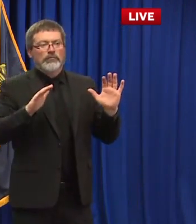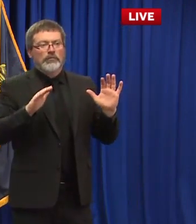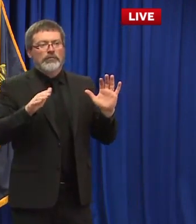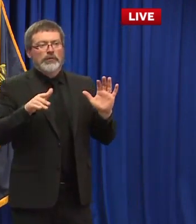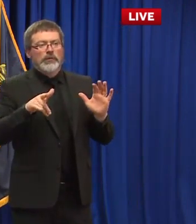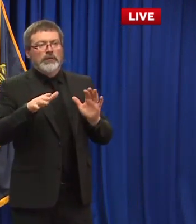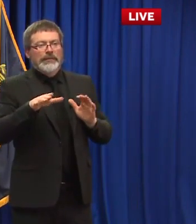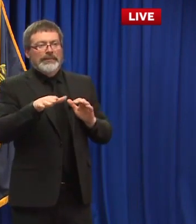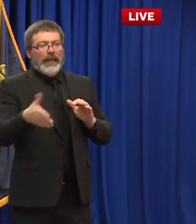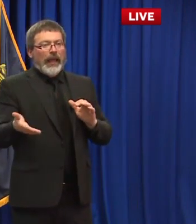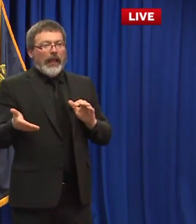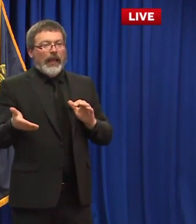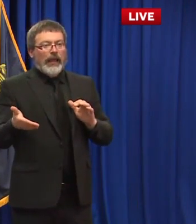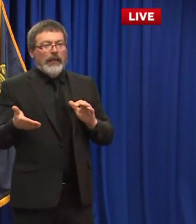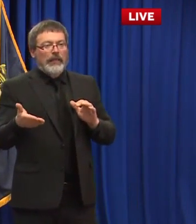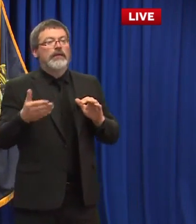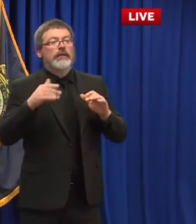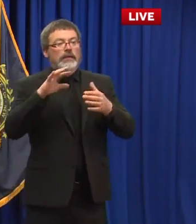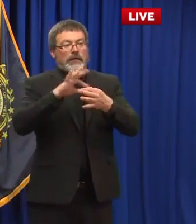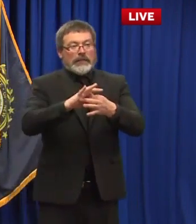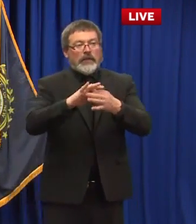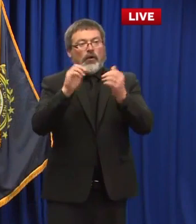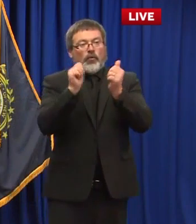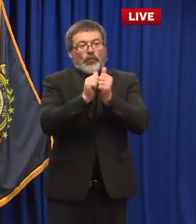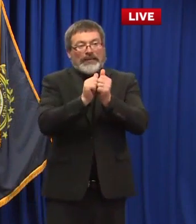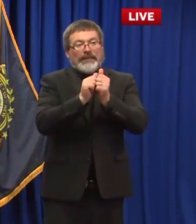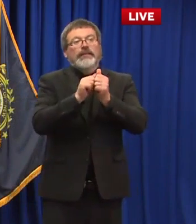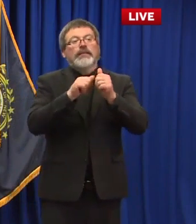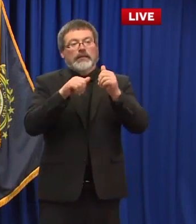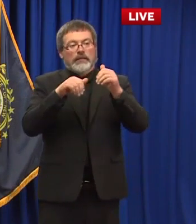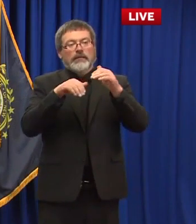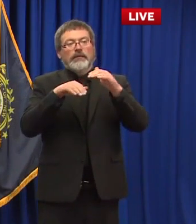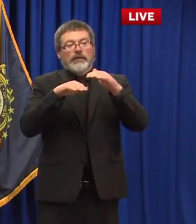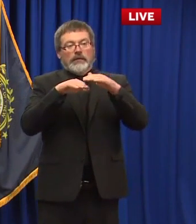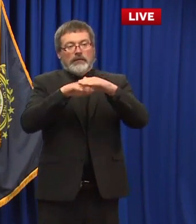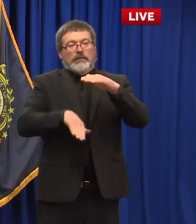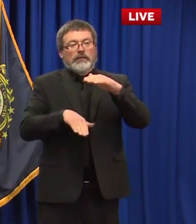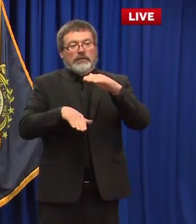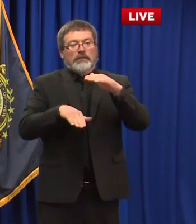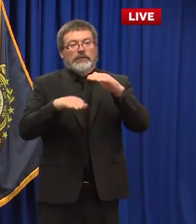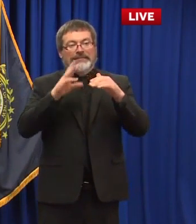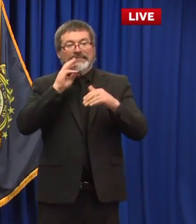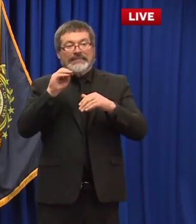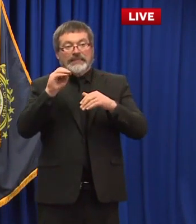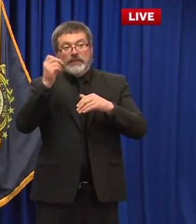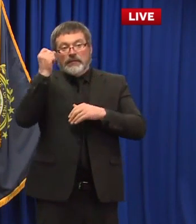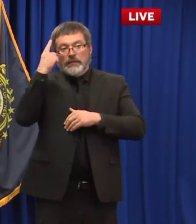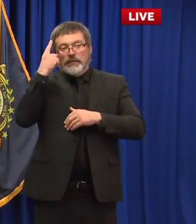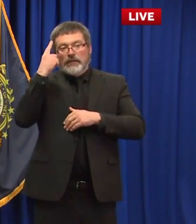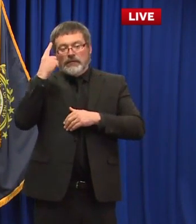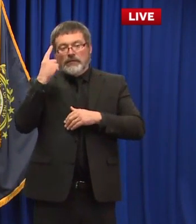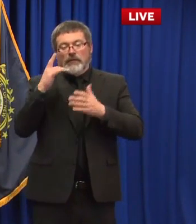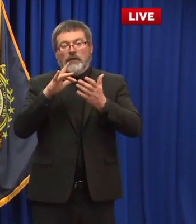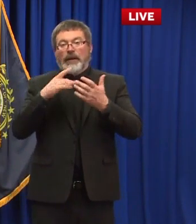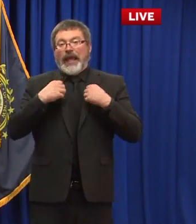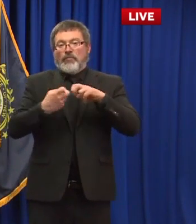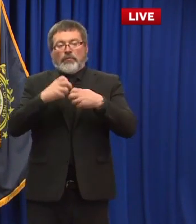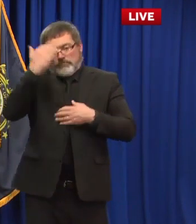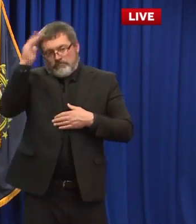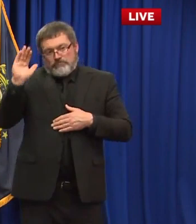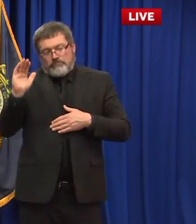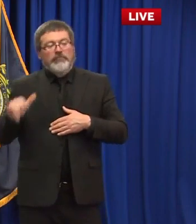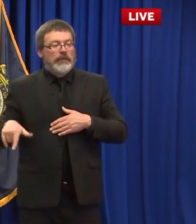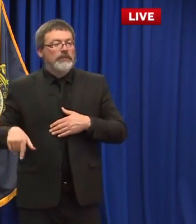thank you very much we'll go to oh sorry yeah we'll go to the phones we'll about uh